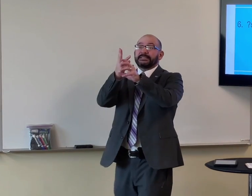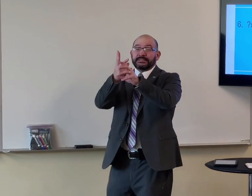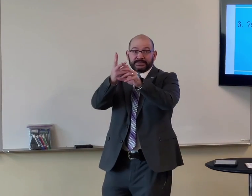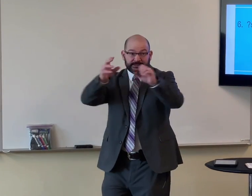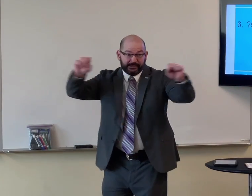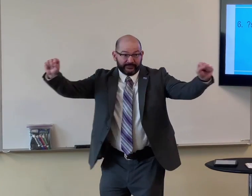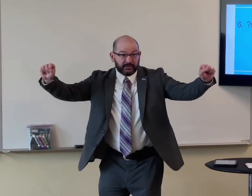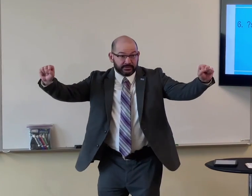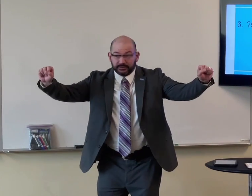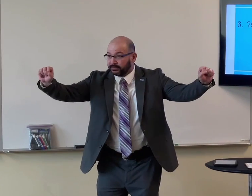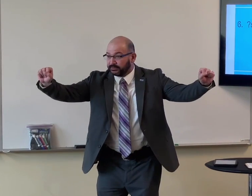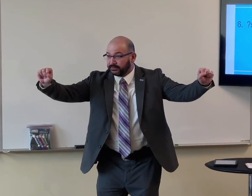salvation?